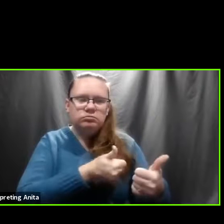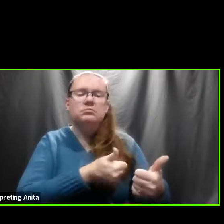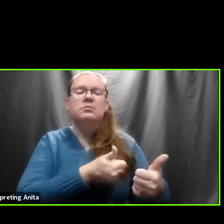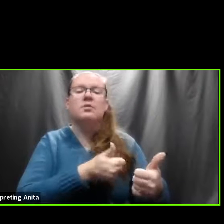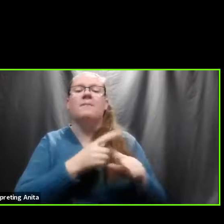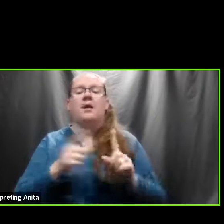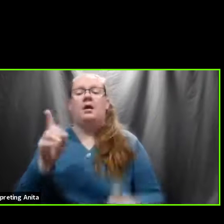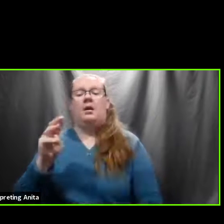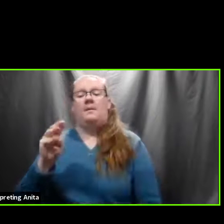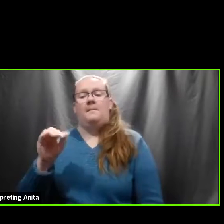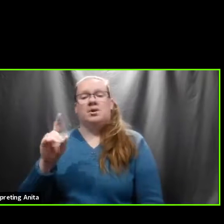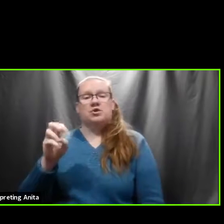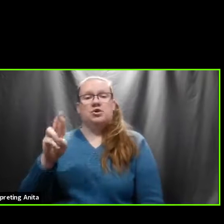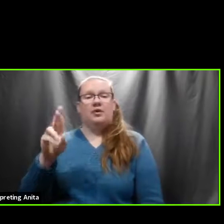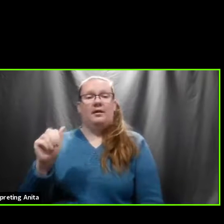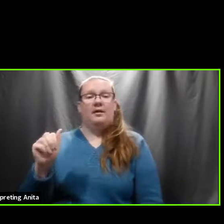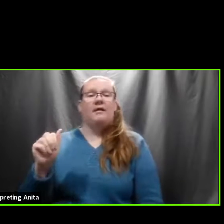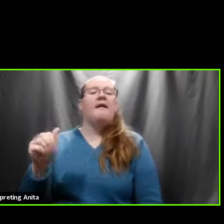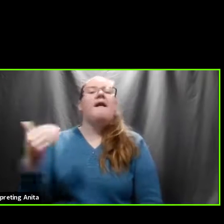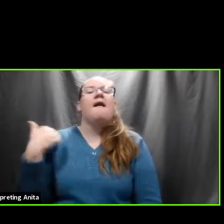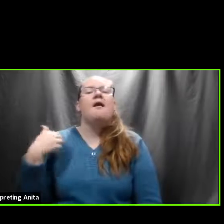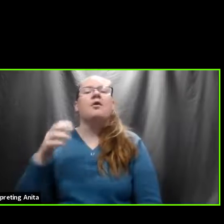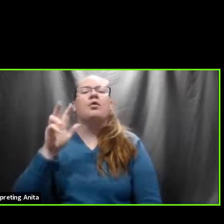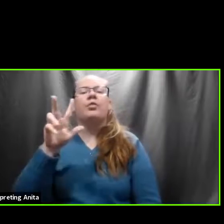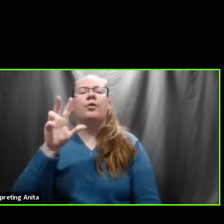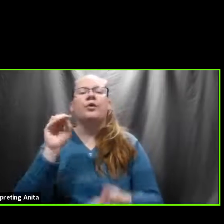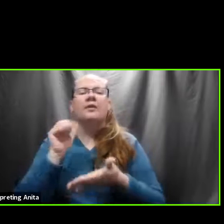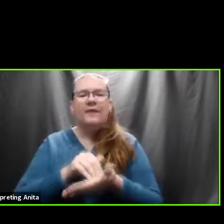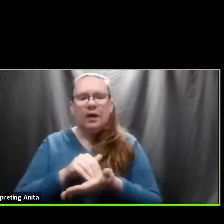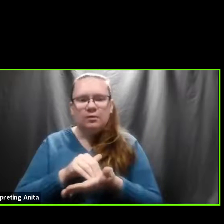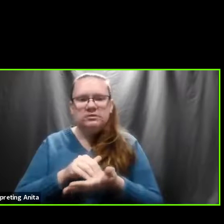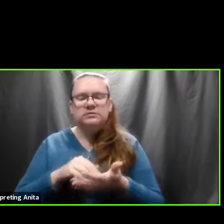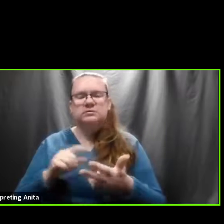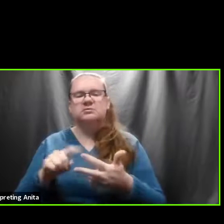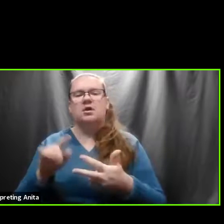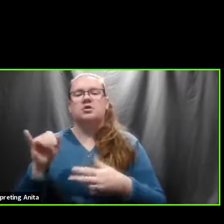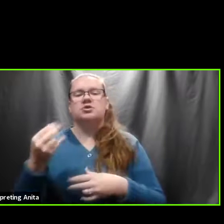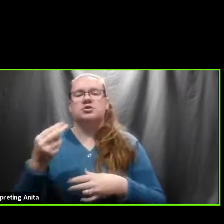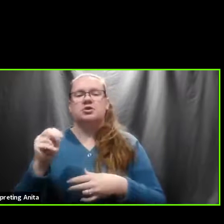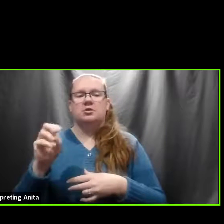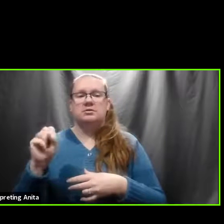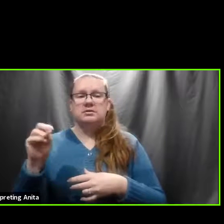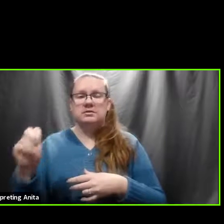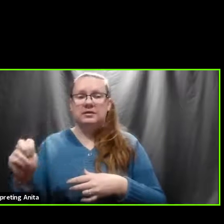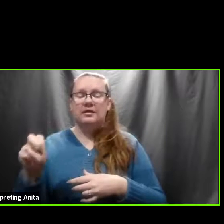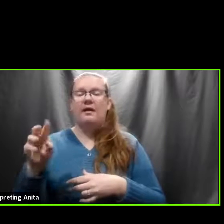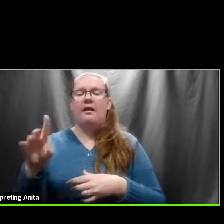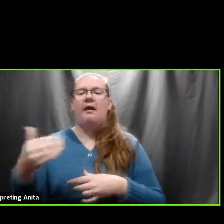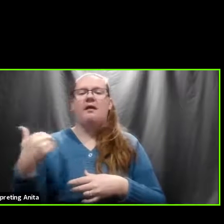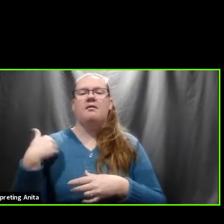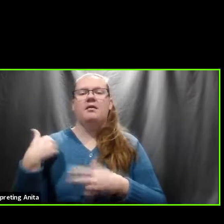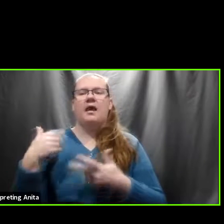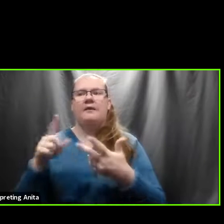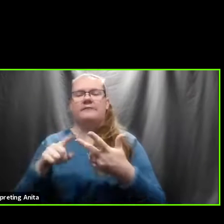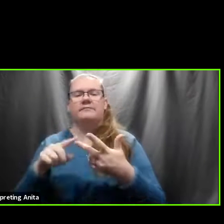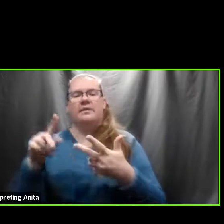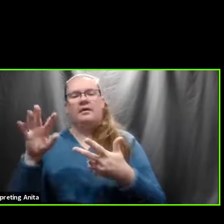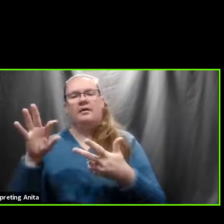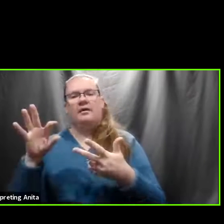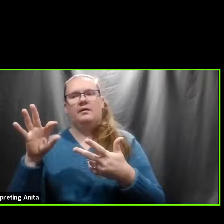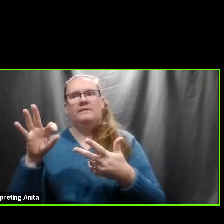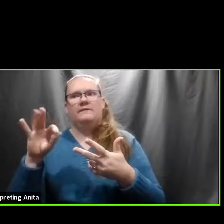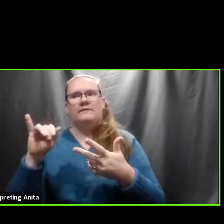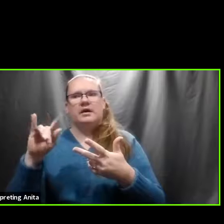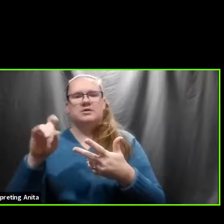30,000 individuals. Johnson & Johnson and Pfizer looks like over 40,000 individuals during that trial period. you know,